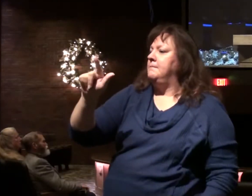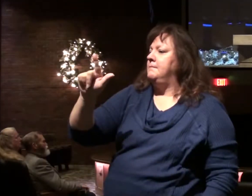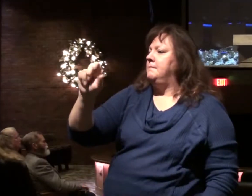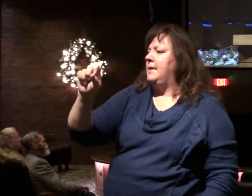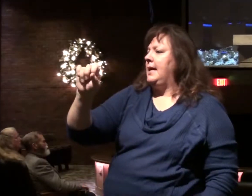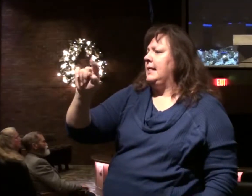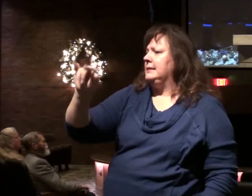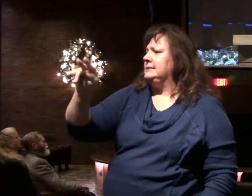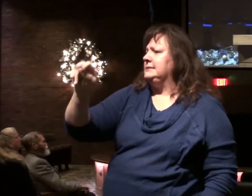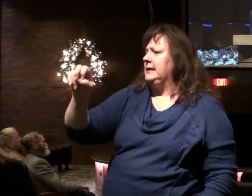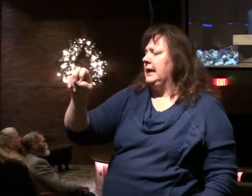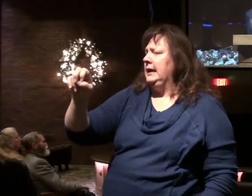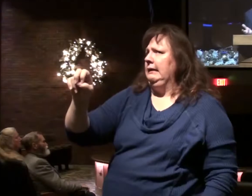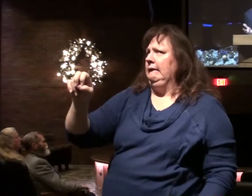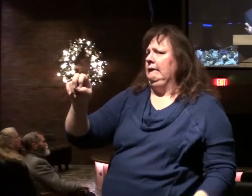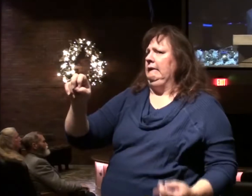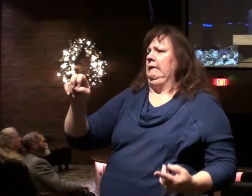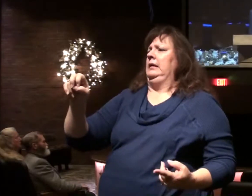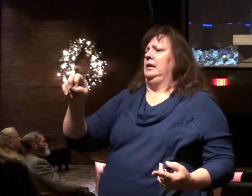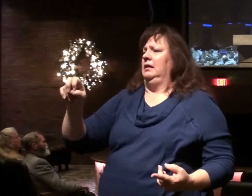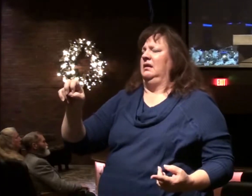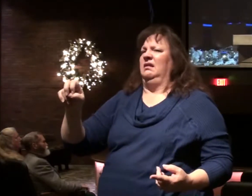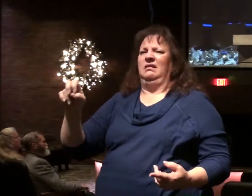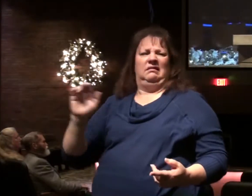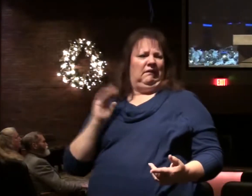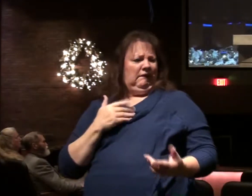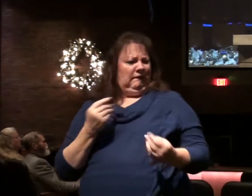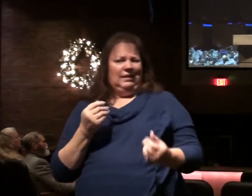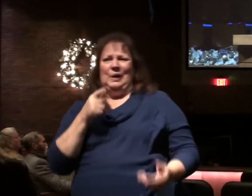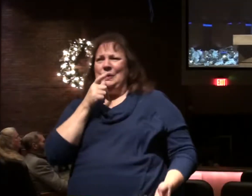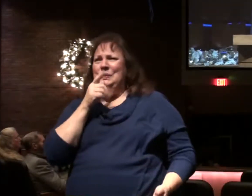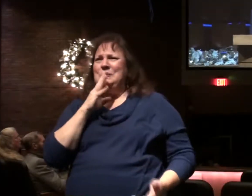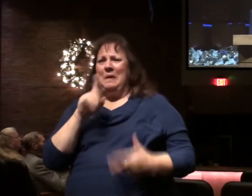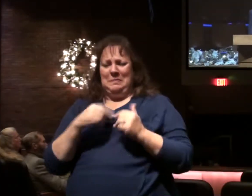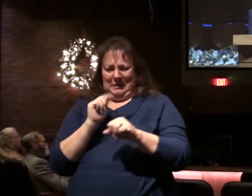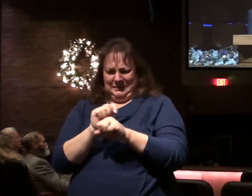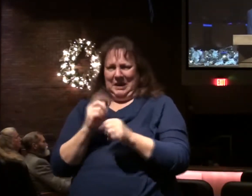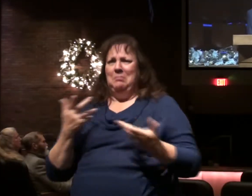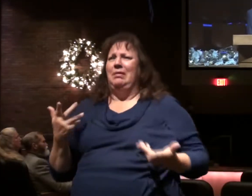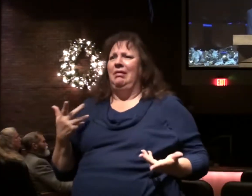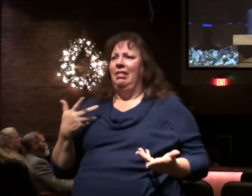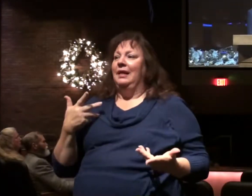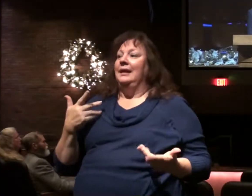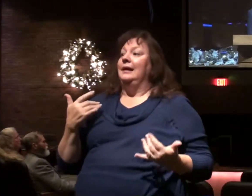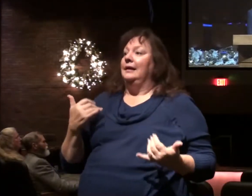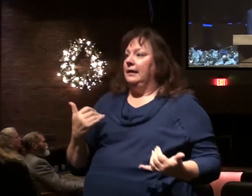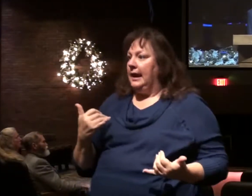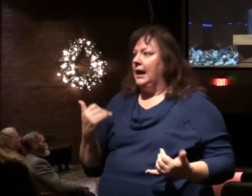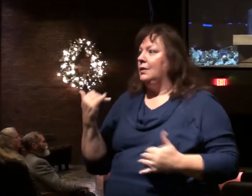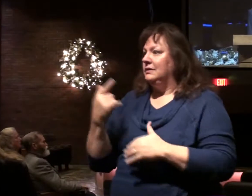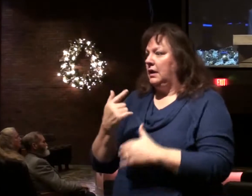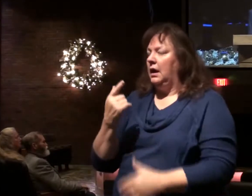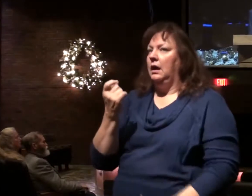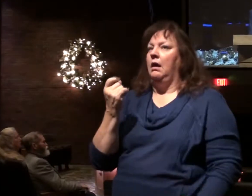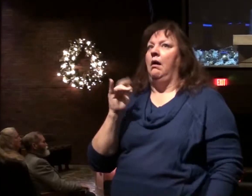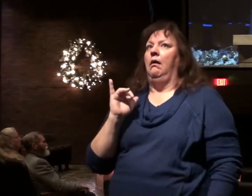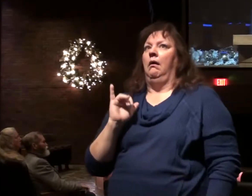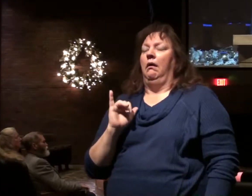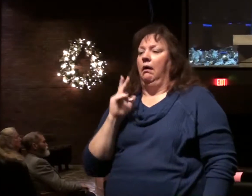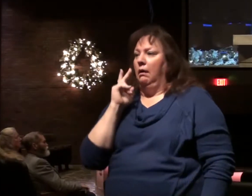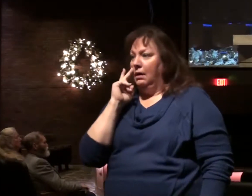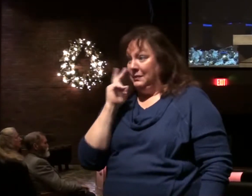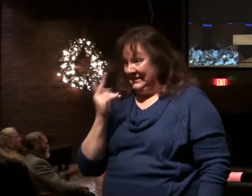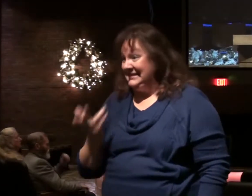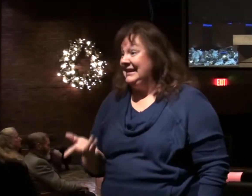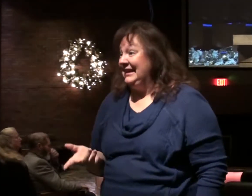I'm a day of 5,000 years. We don't even have the land. Who could talk about a temple? Not so unrealistic today. So